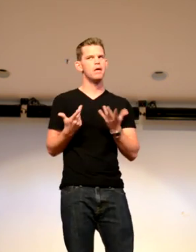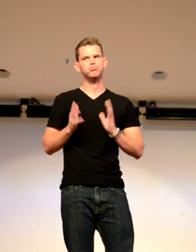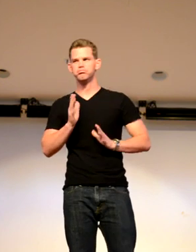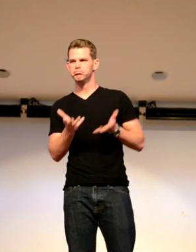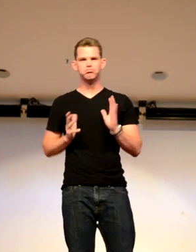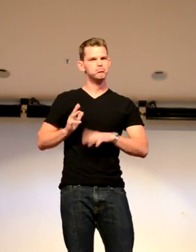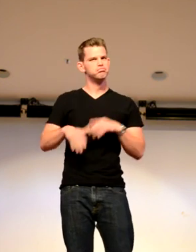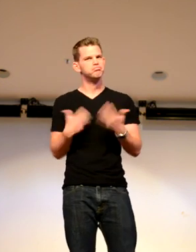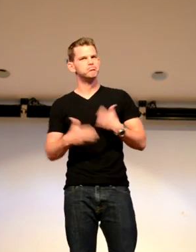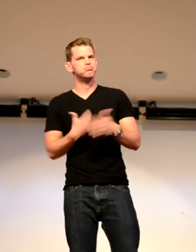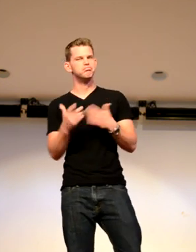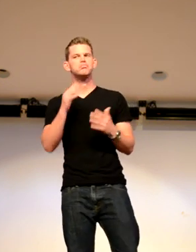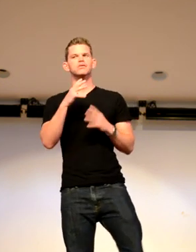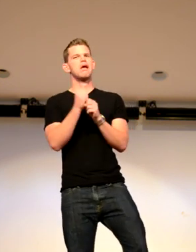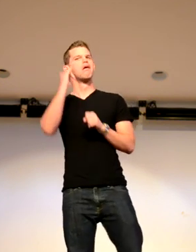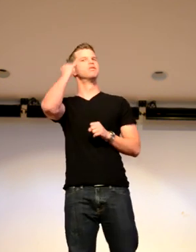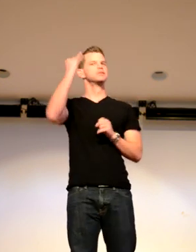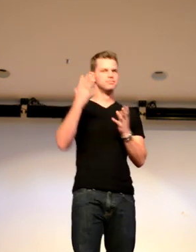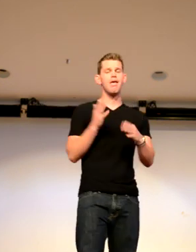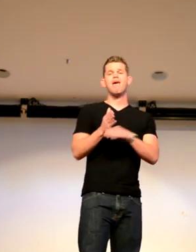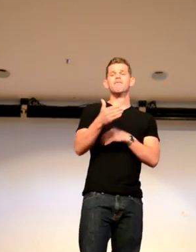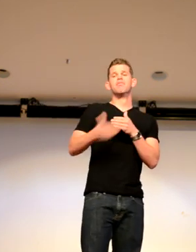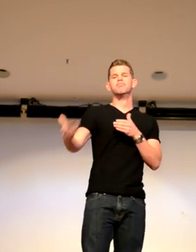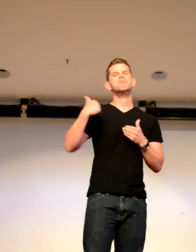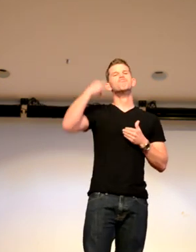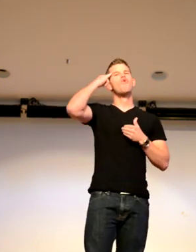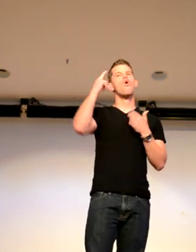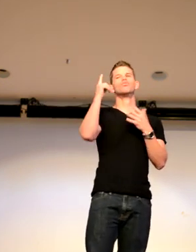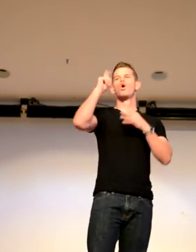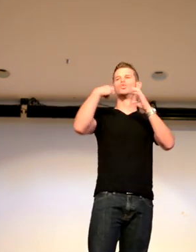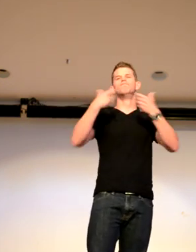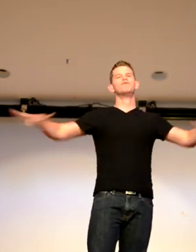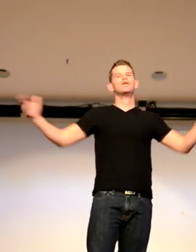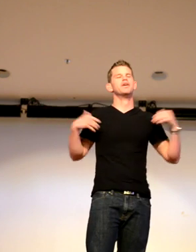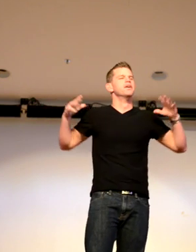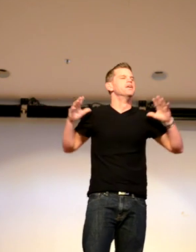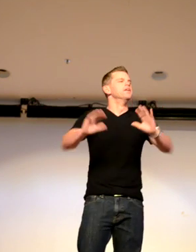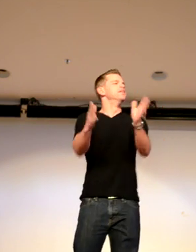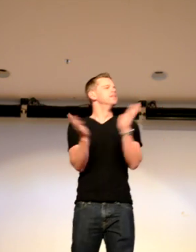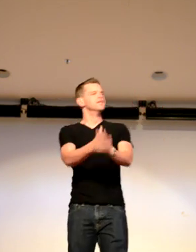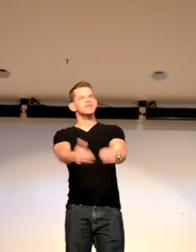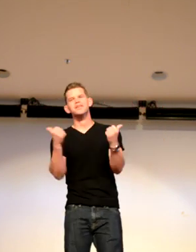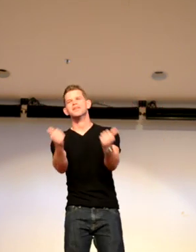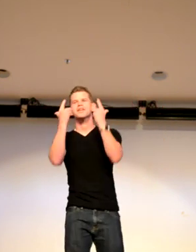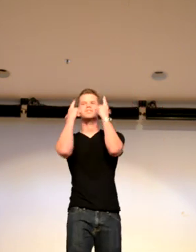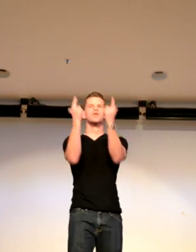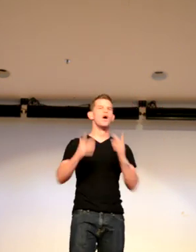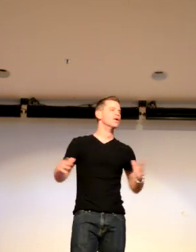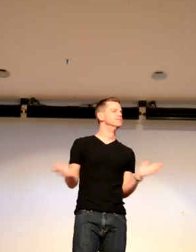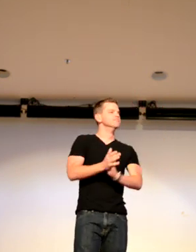And, and she said, okay, you're not bad, you know, and I didn't do a bad job. And I got the idea and I thought, you know, that was it. I was just going to do that show and